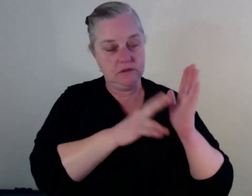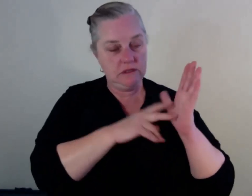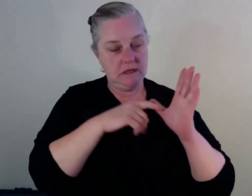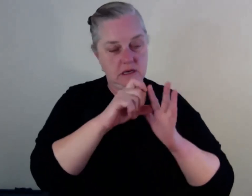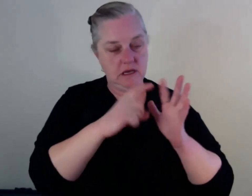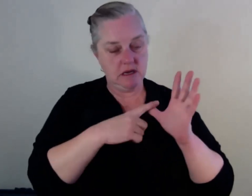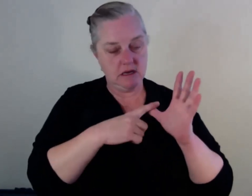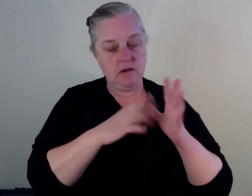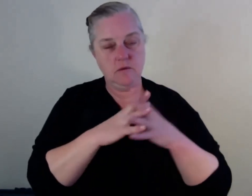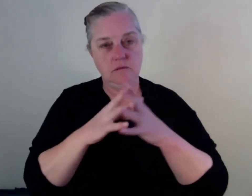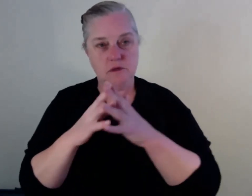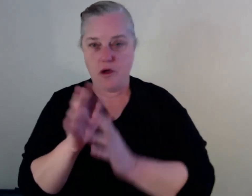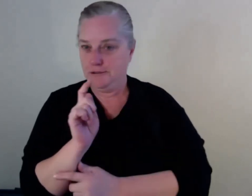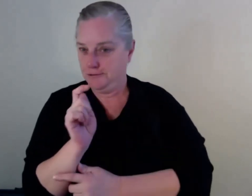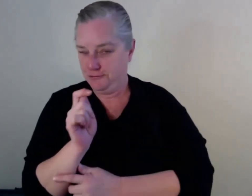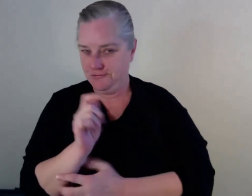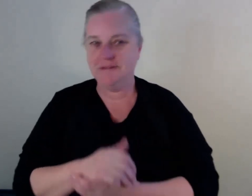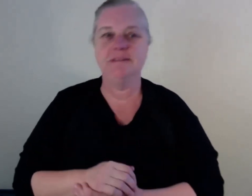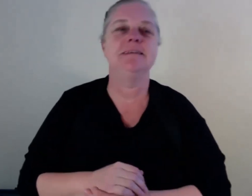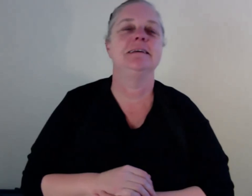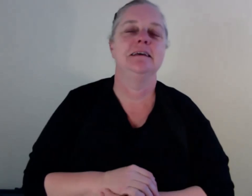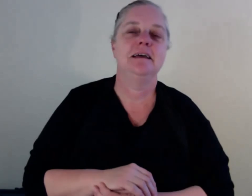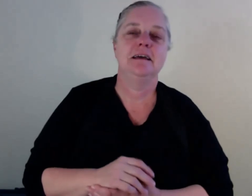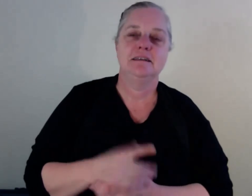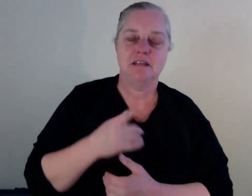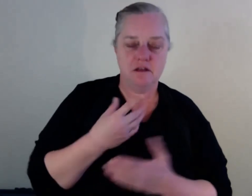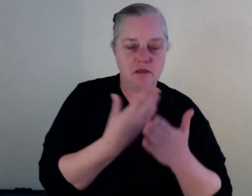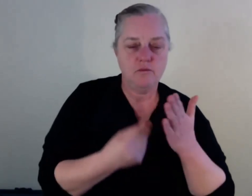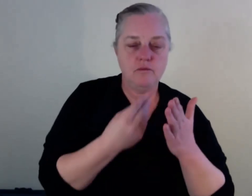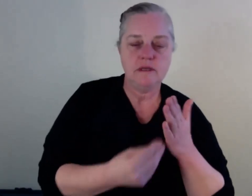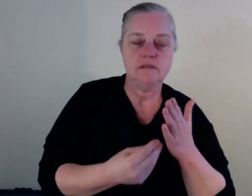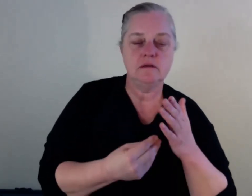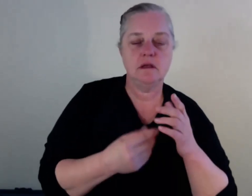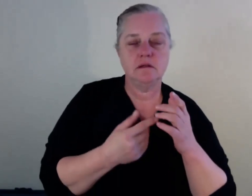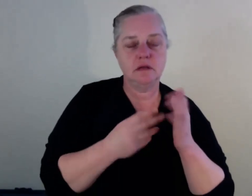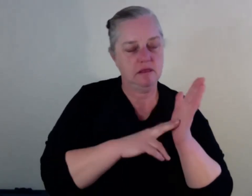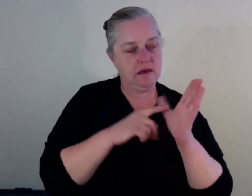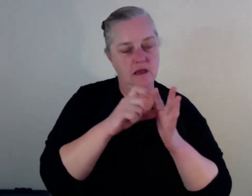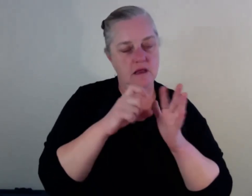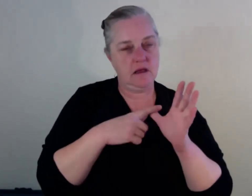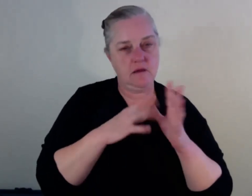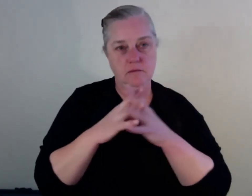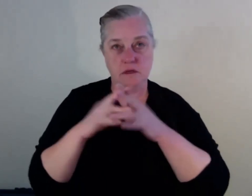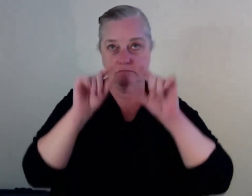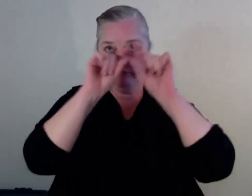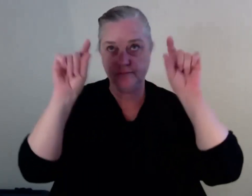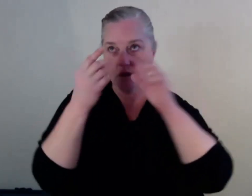keep your eyes peeled, um, for that in the resources section of the NADA website. Um, I wanted to thank the, Lizzie, who's been our